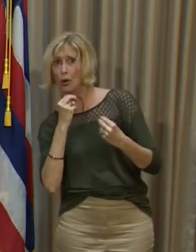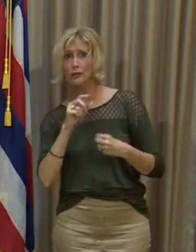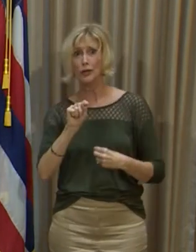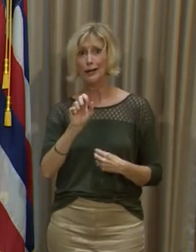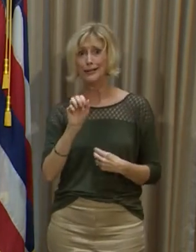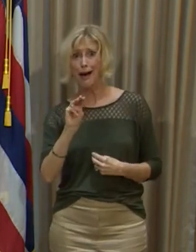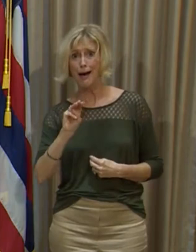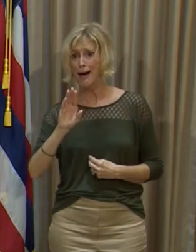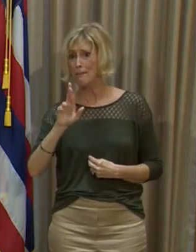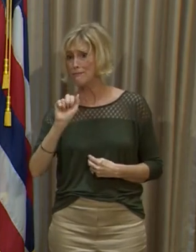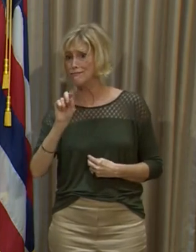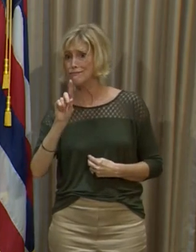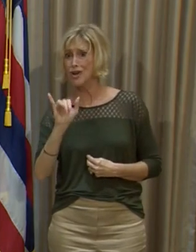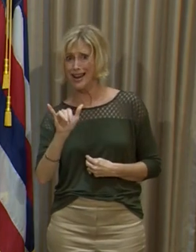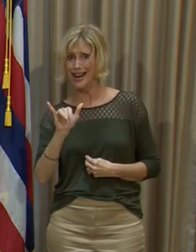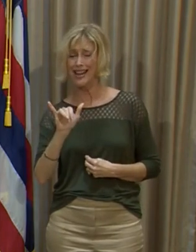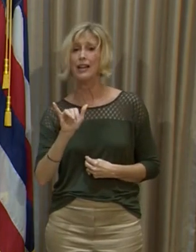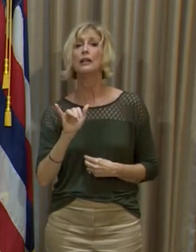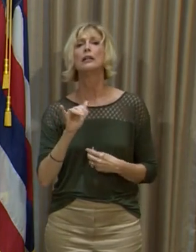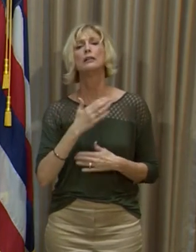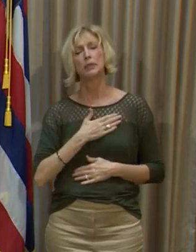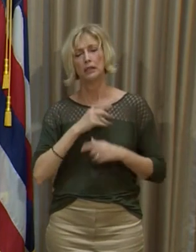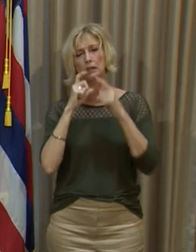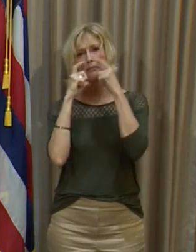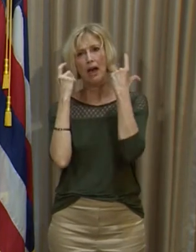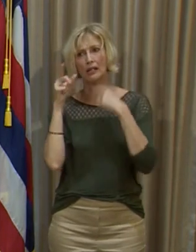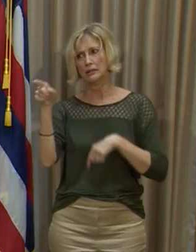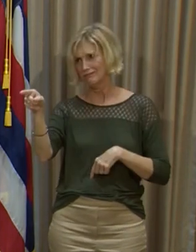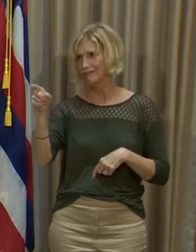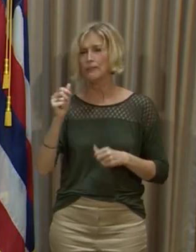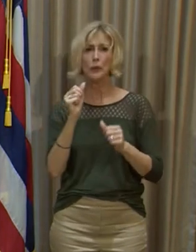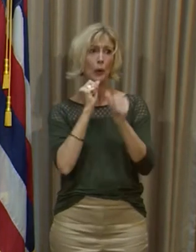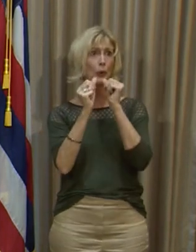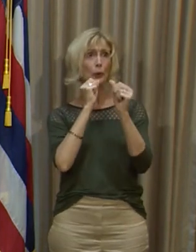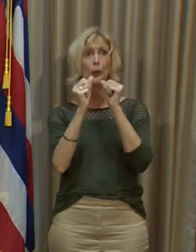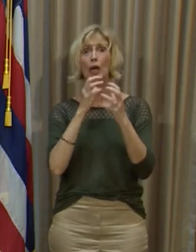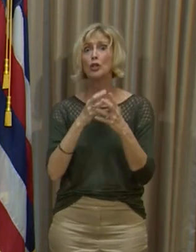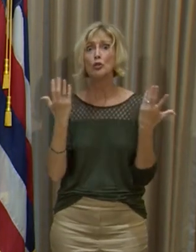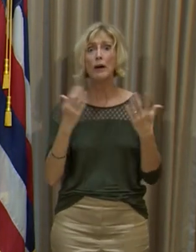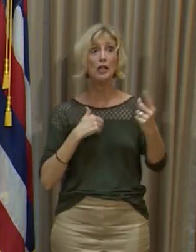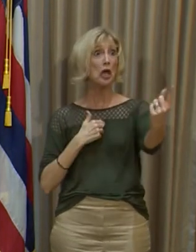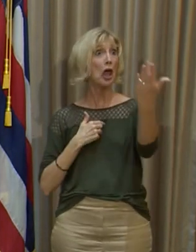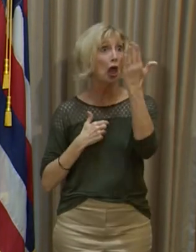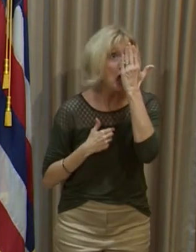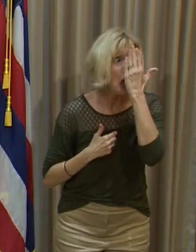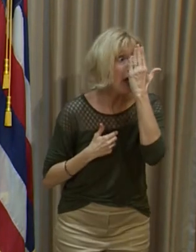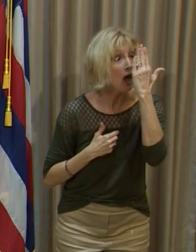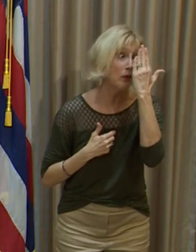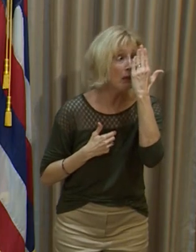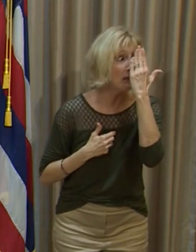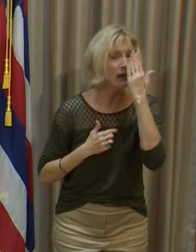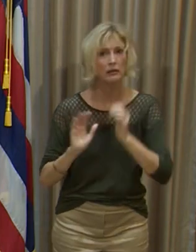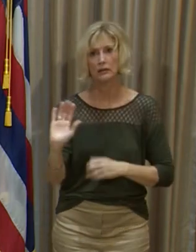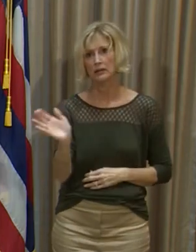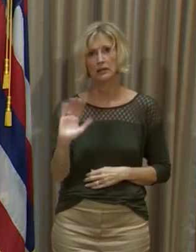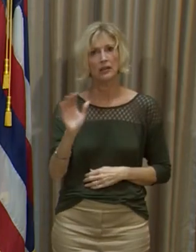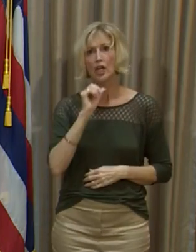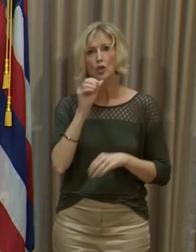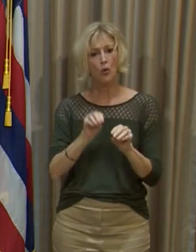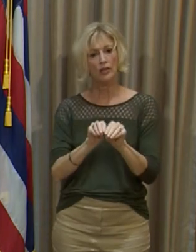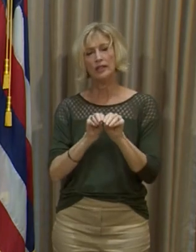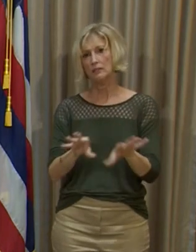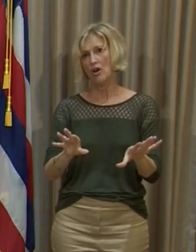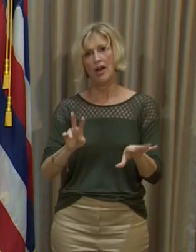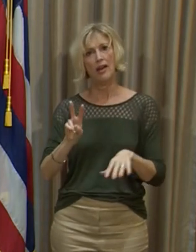beat us all, please wear your mask. Don't drink too much. Don't get in people's faces, and make sure that we don't spread this